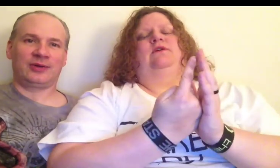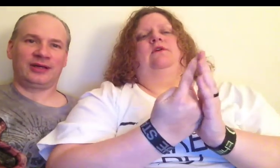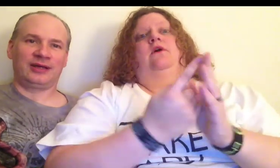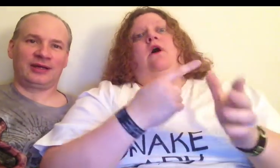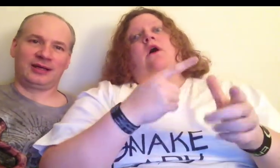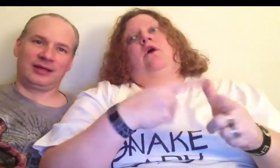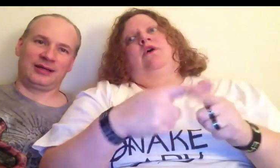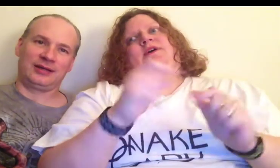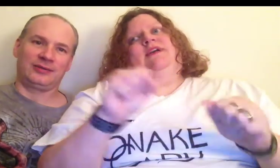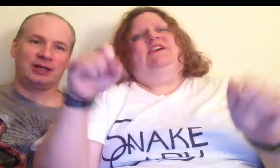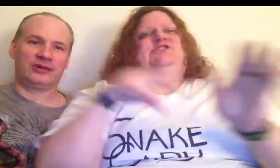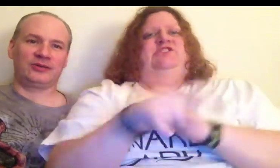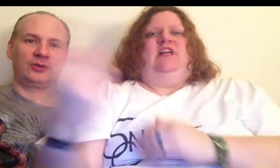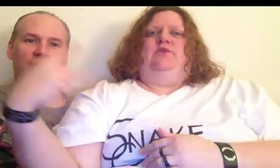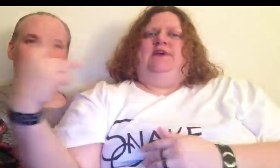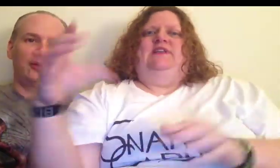we did and wait two or three days.